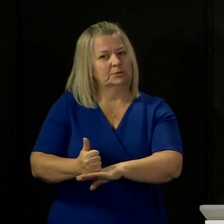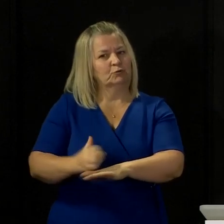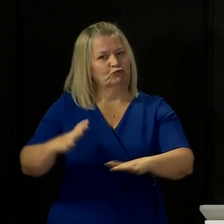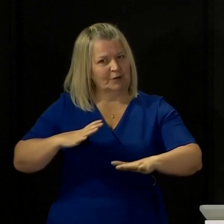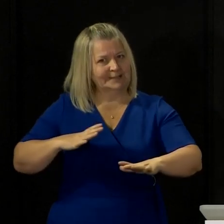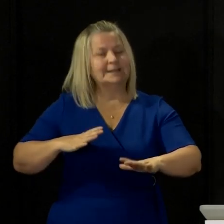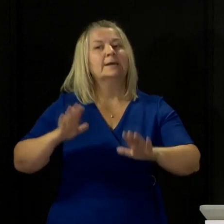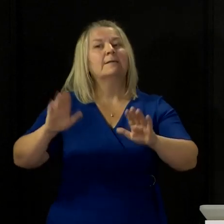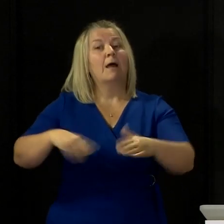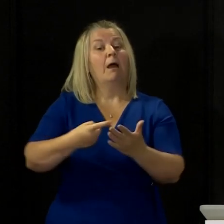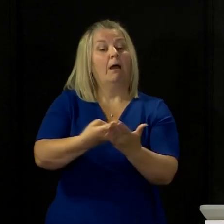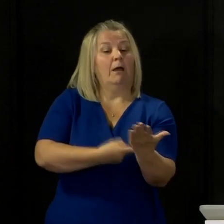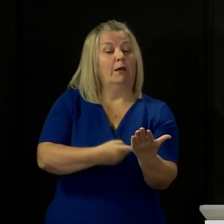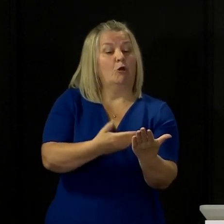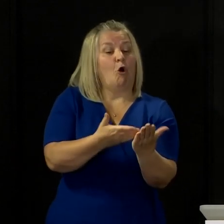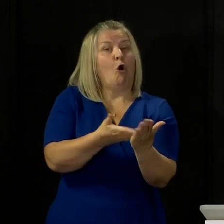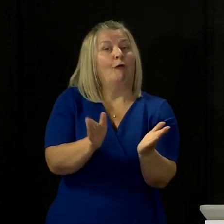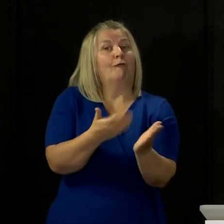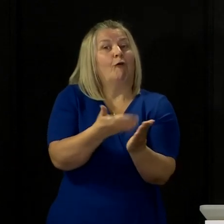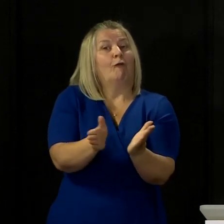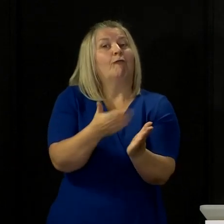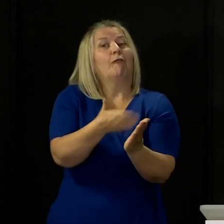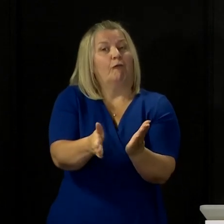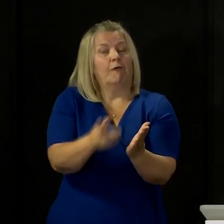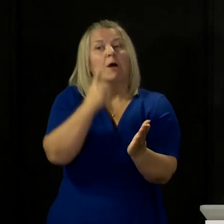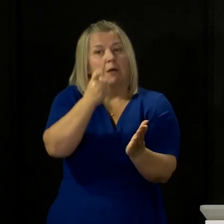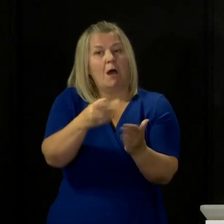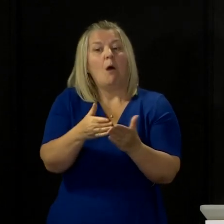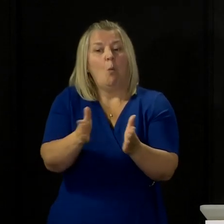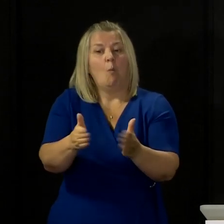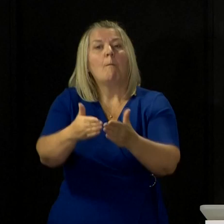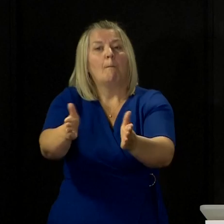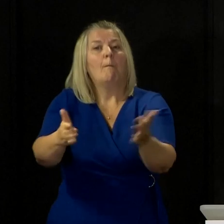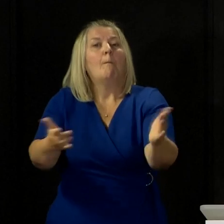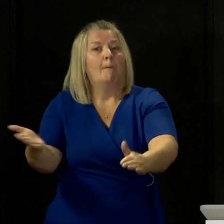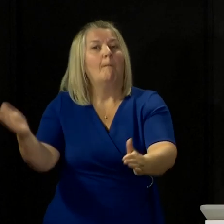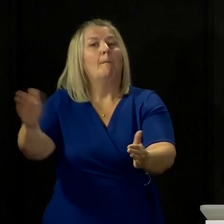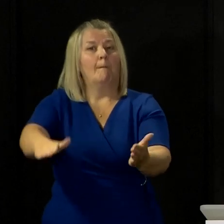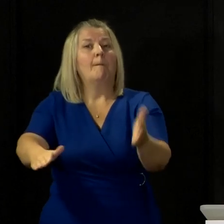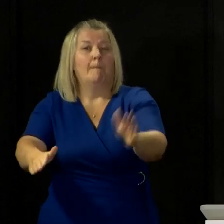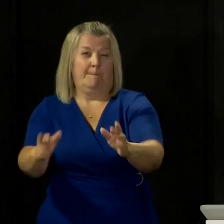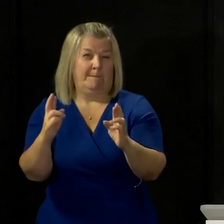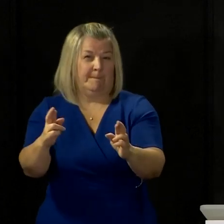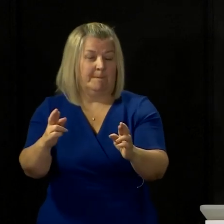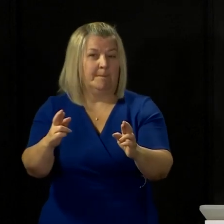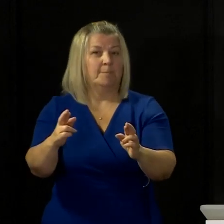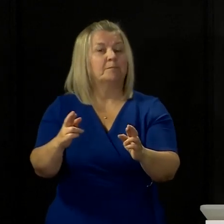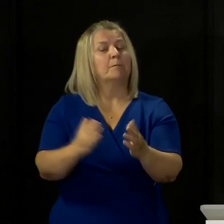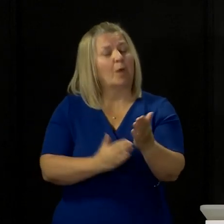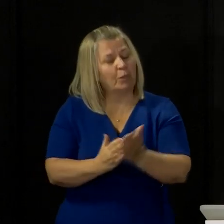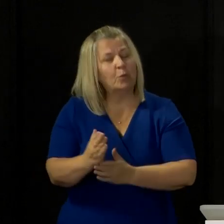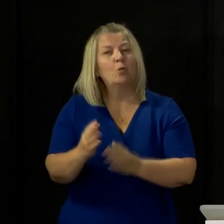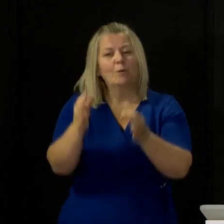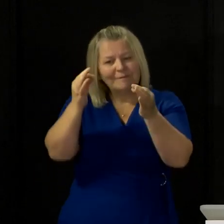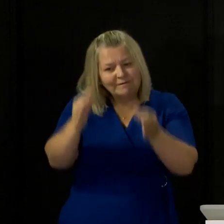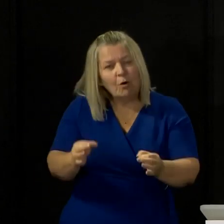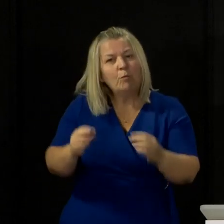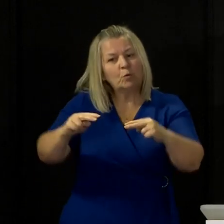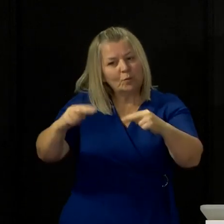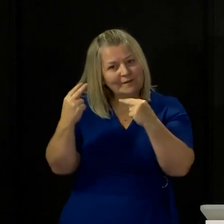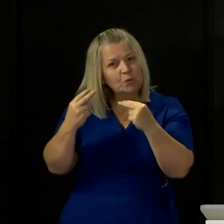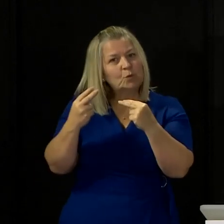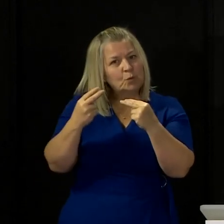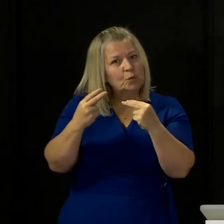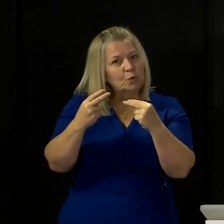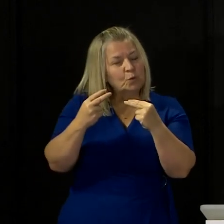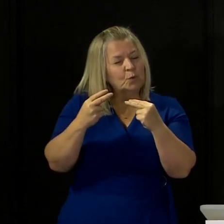lift these restrictions more meaningfully in the weeks to come. And at this stage, while we have to go through the formal review ahead of the 18th of June,